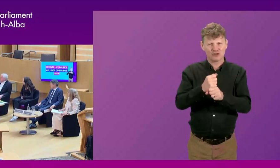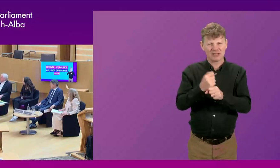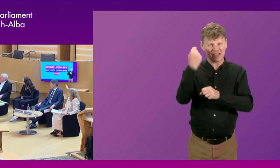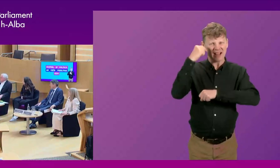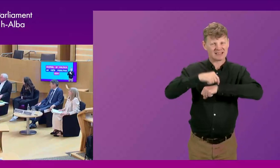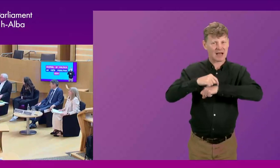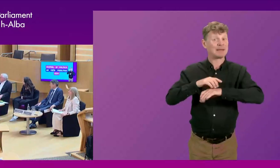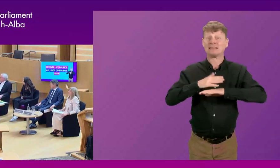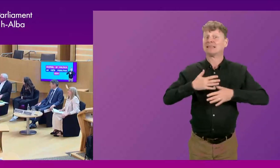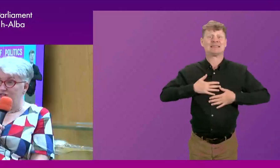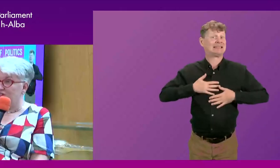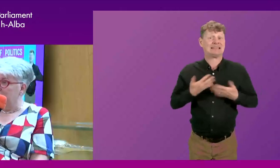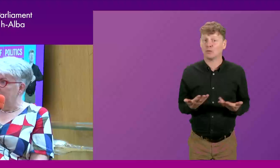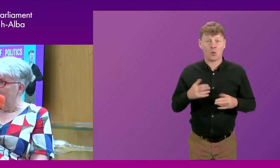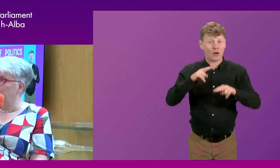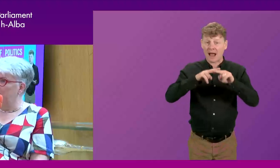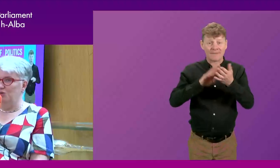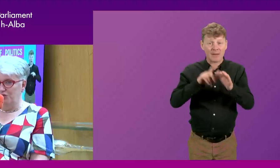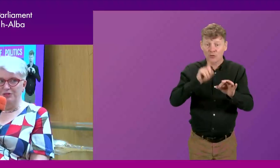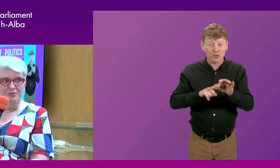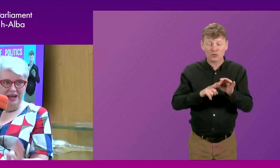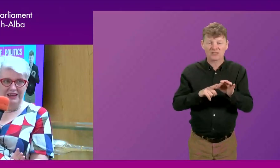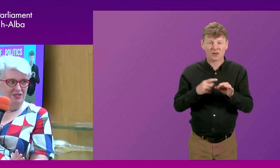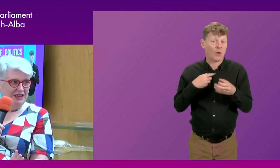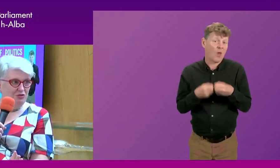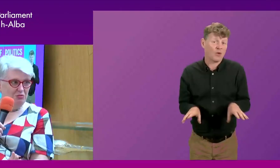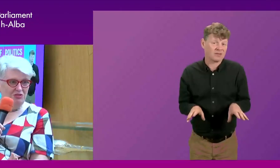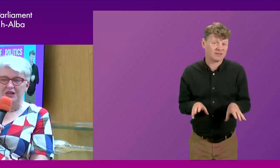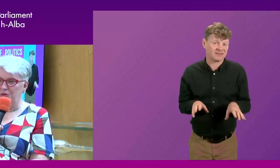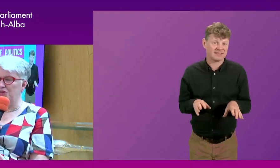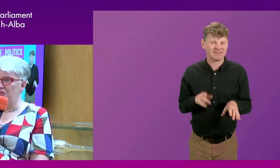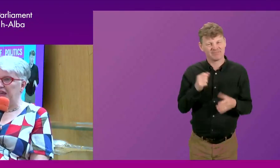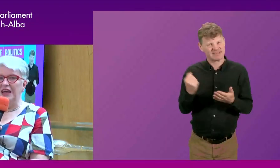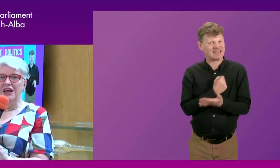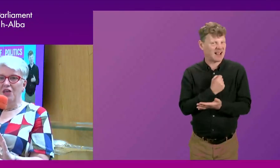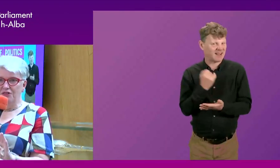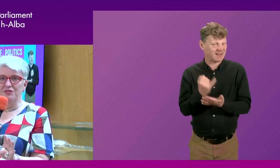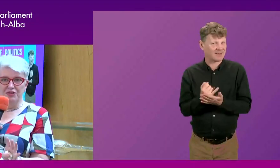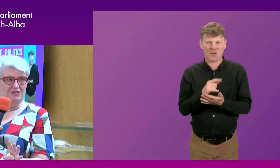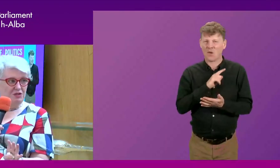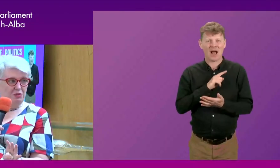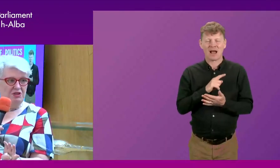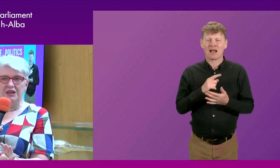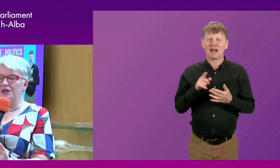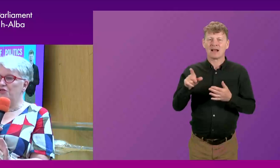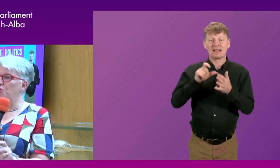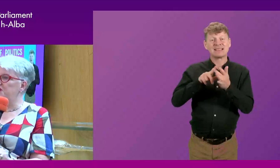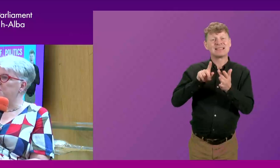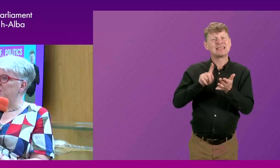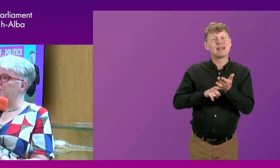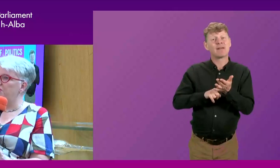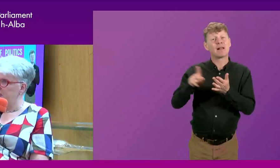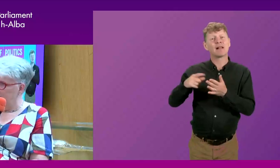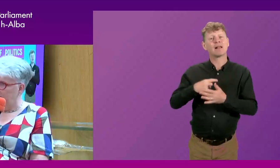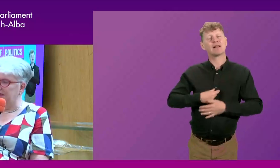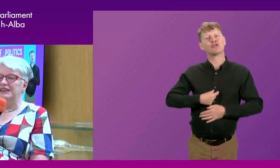want to have First Minister's questions and we lost. And I think that was a mistake because I think the civil servants in particular thought we